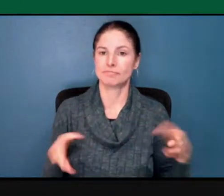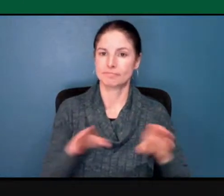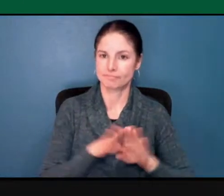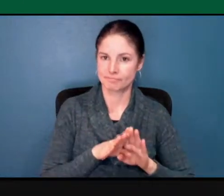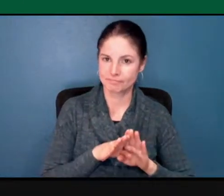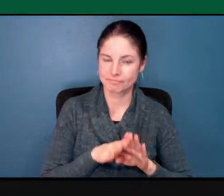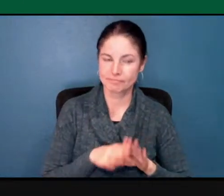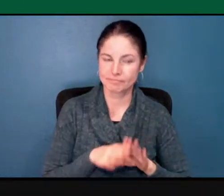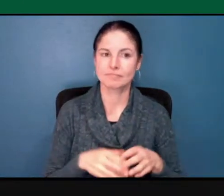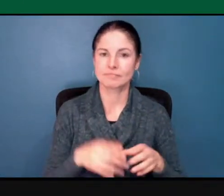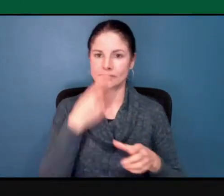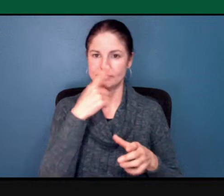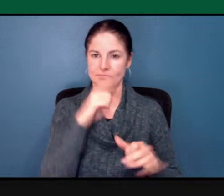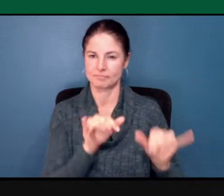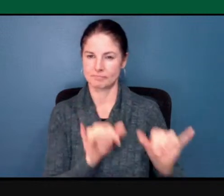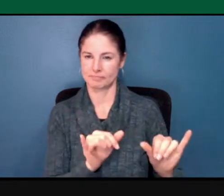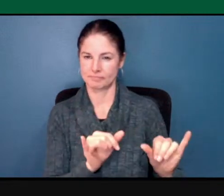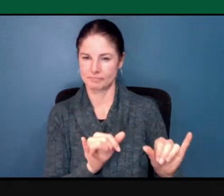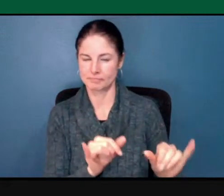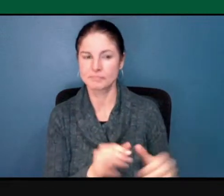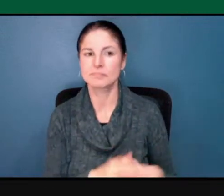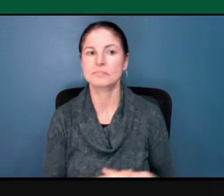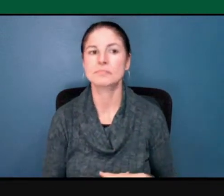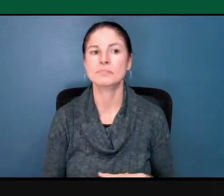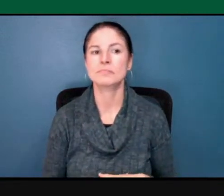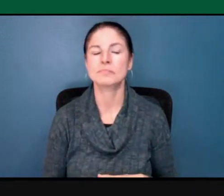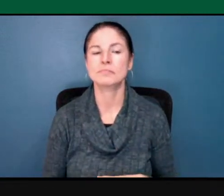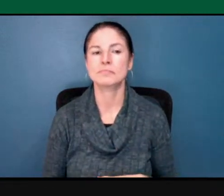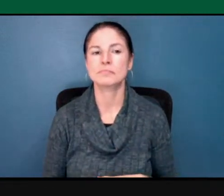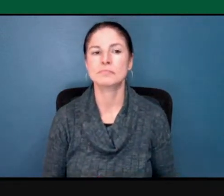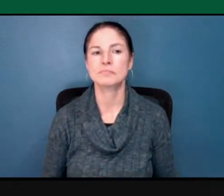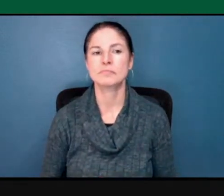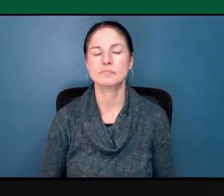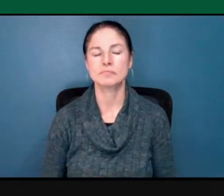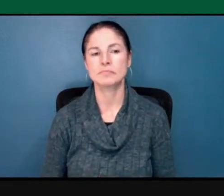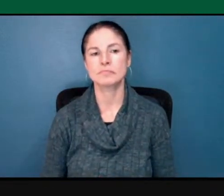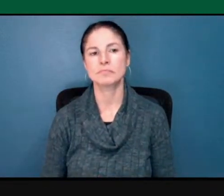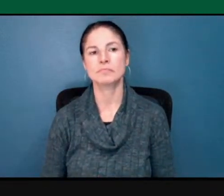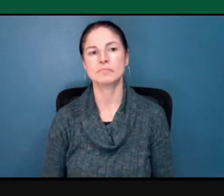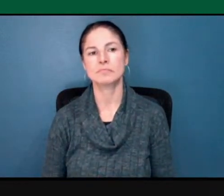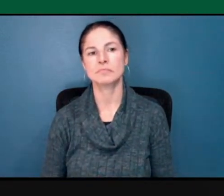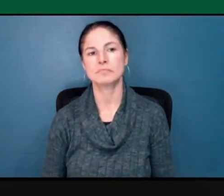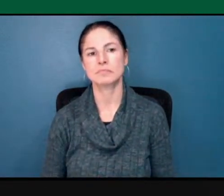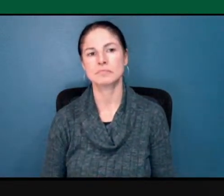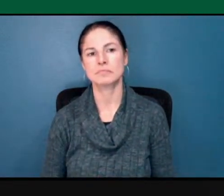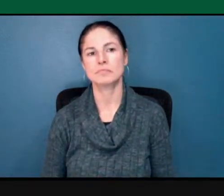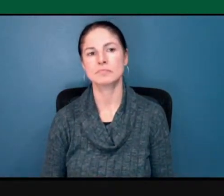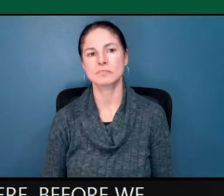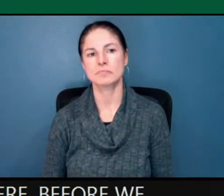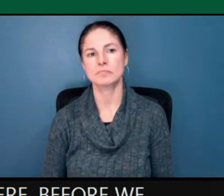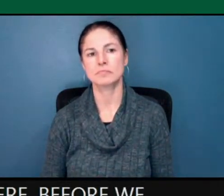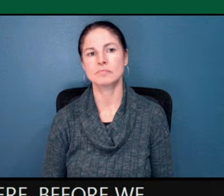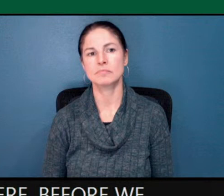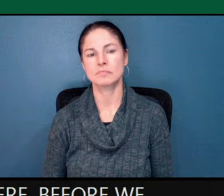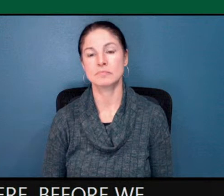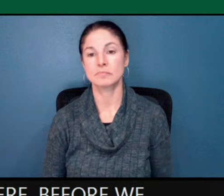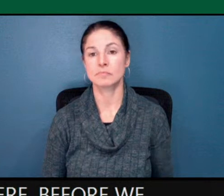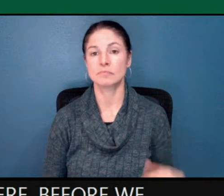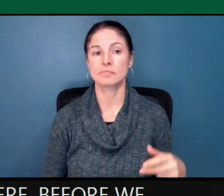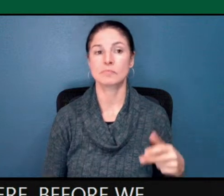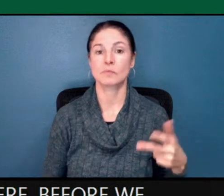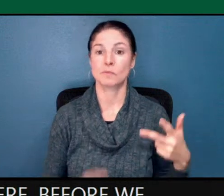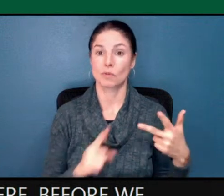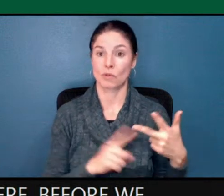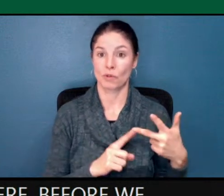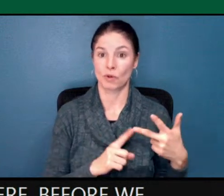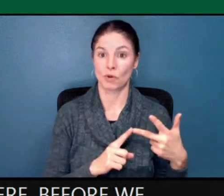panel stay here. Before we invite our panelists to invite them back up for the third, we have, I'd like to